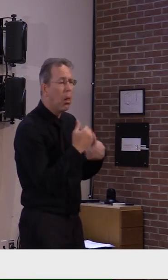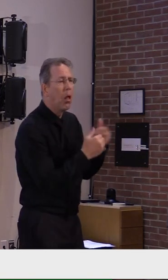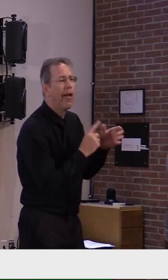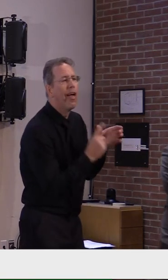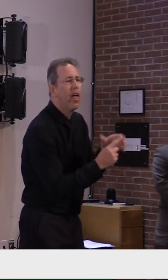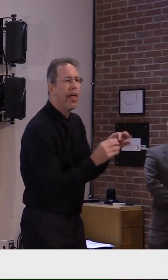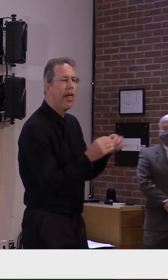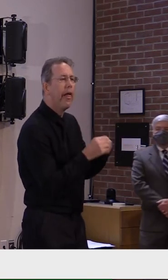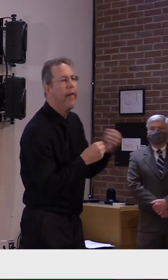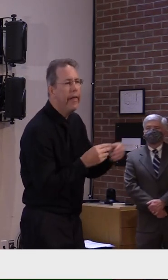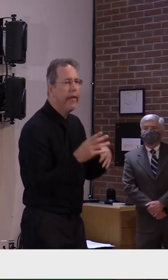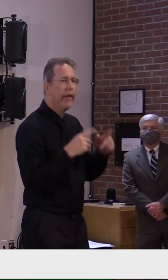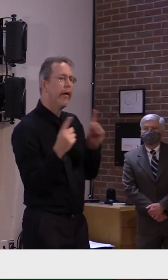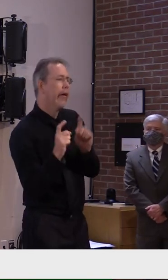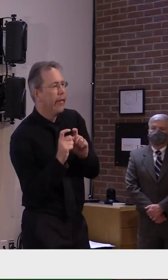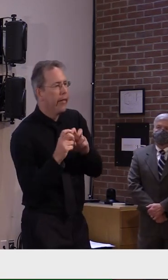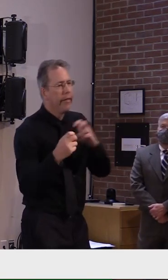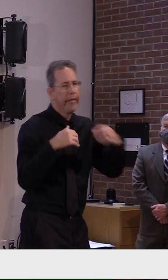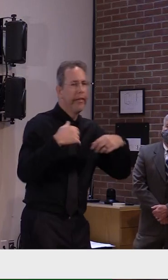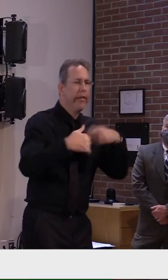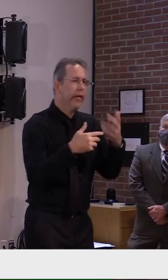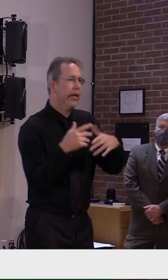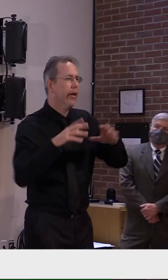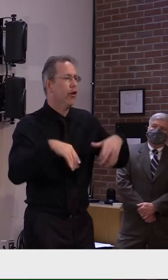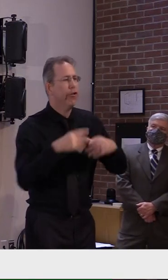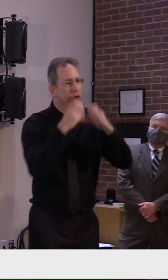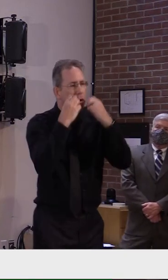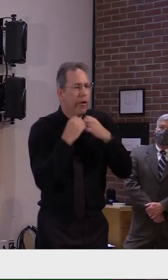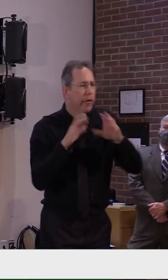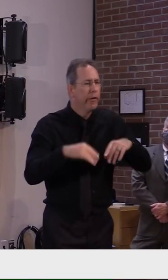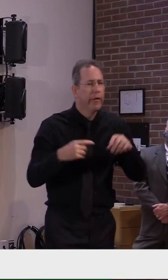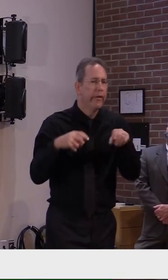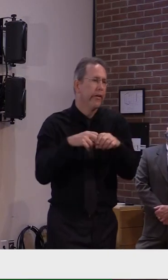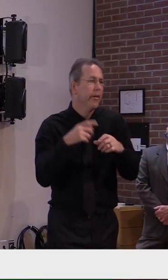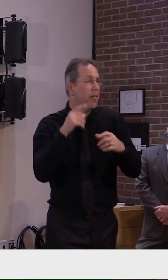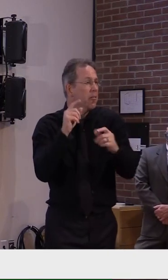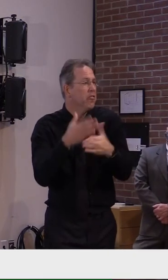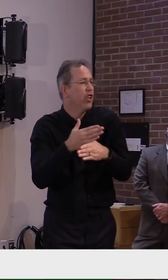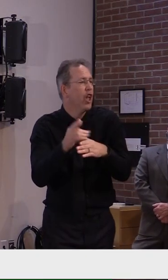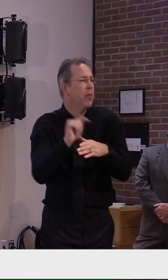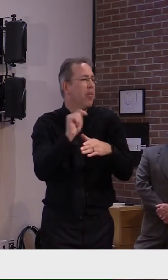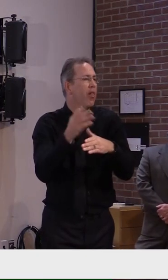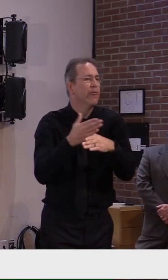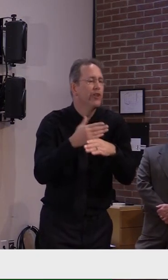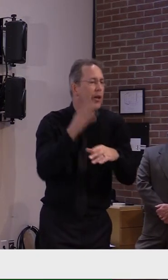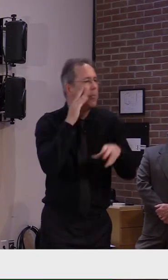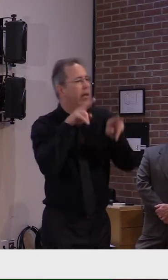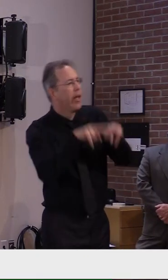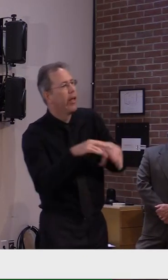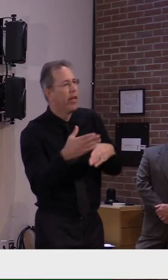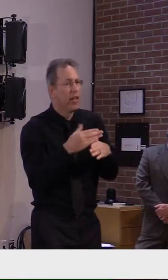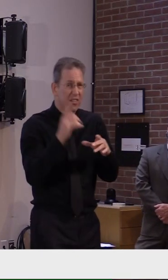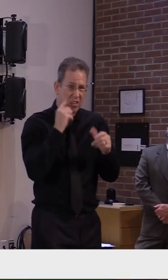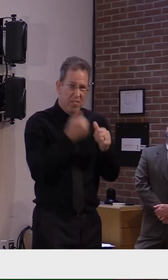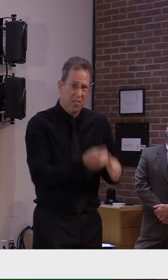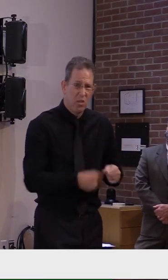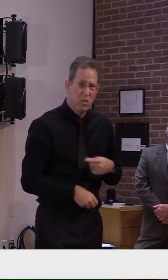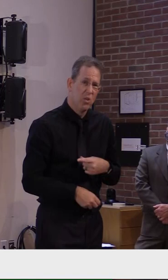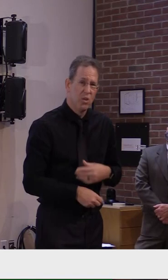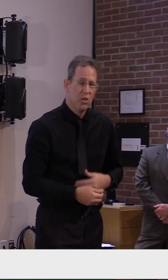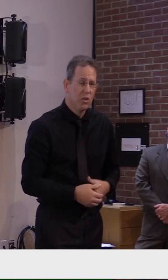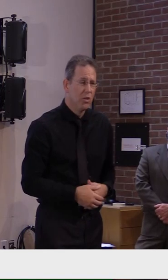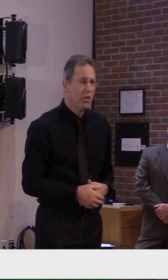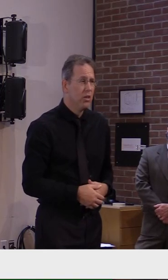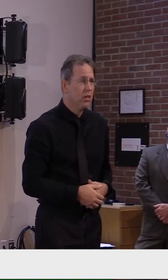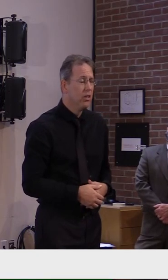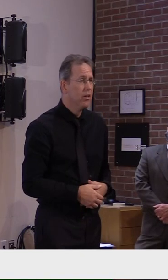always that potential. And, you know, one thing we didn't mention when we were talking about the ICE team outbreak and, uh, the ways